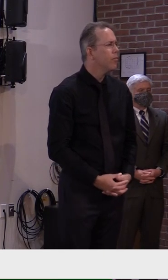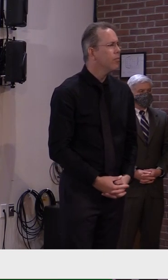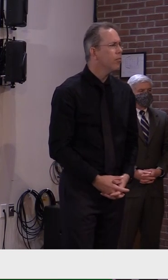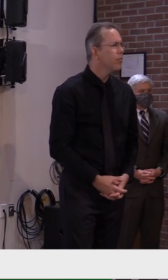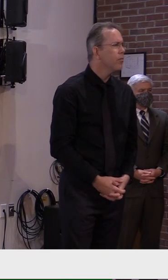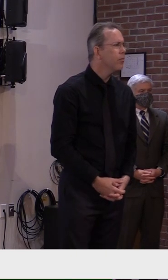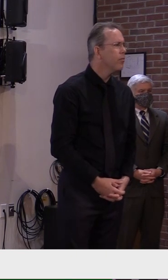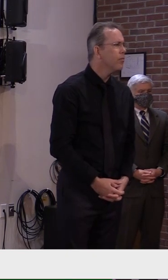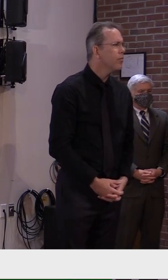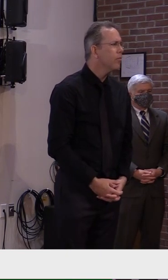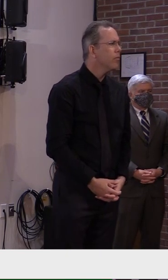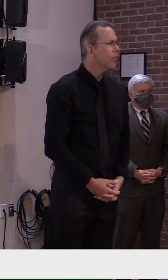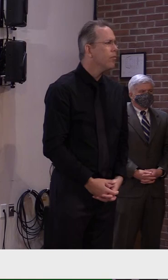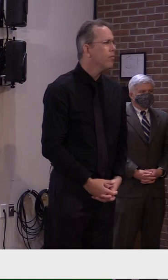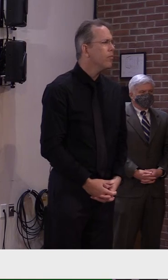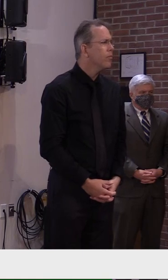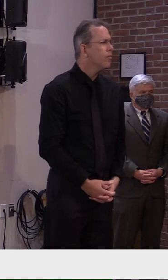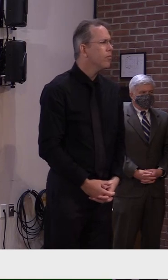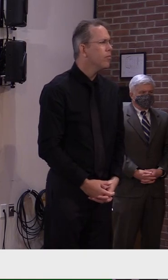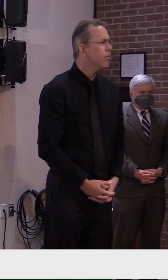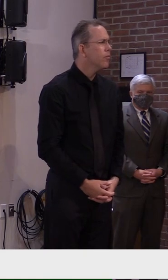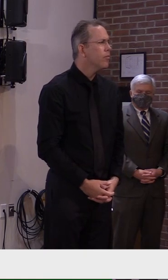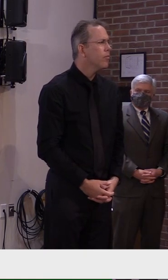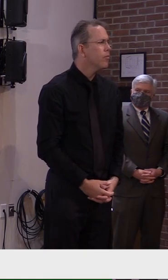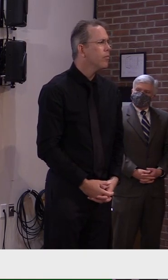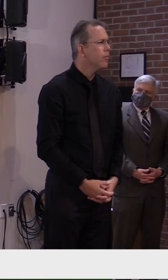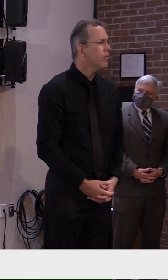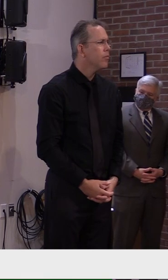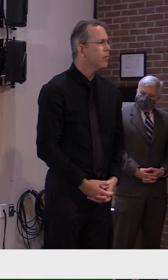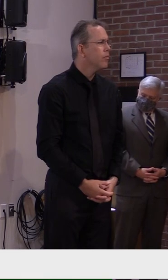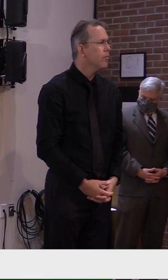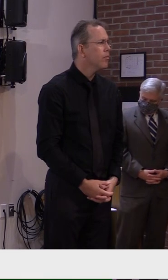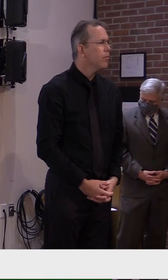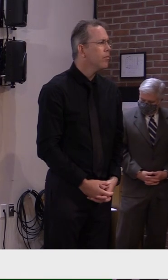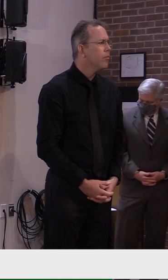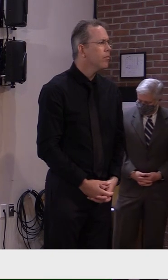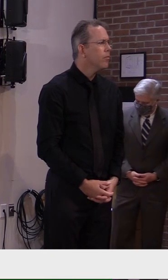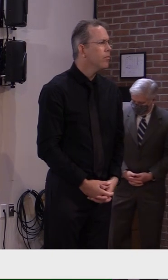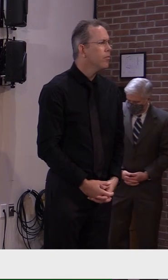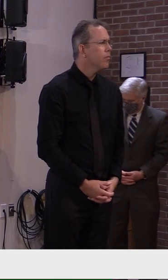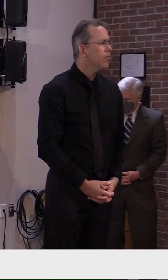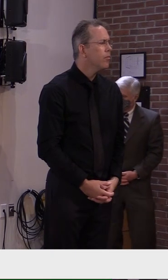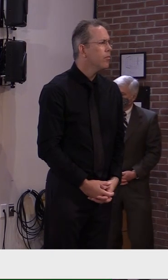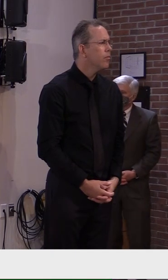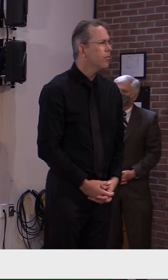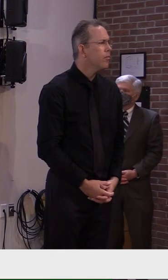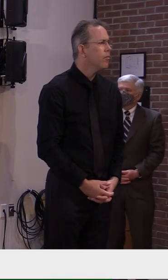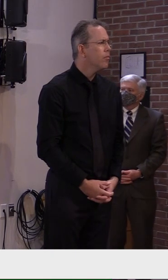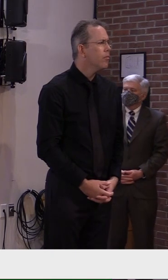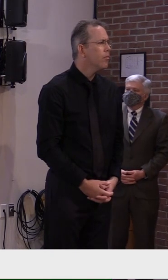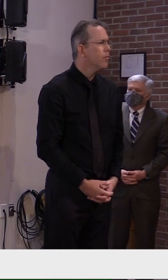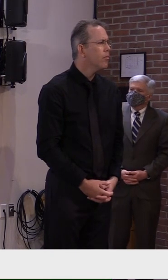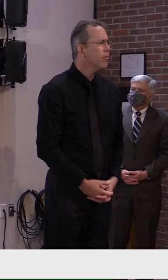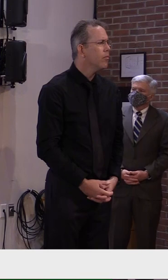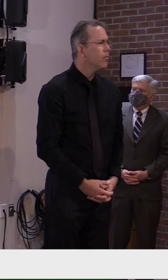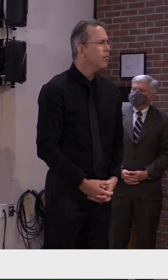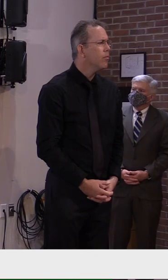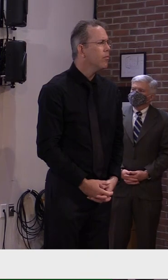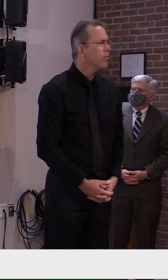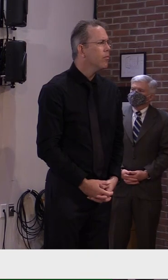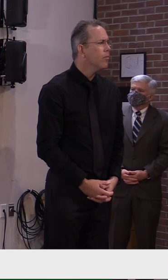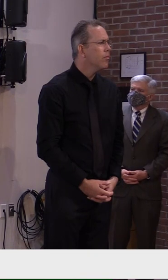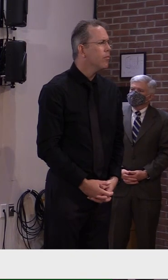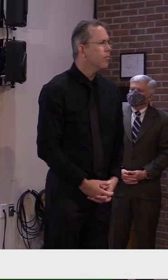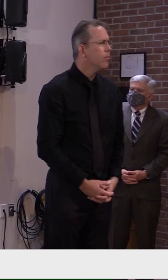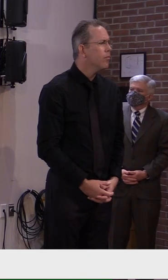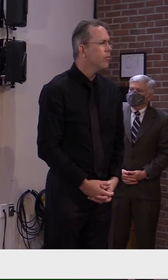the curve and how it's, you preparing for a possible service in our healthcare system, come back into play when we're looking at cases like this? Is that a terminology